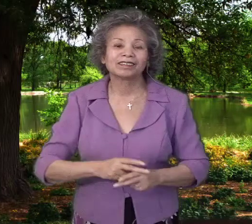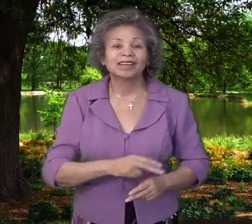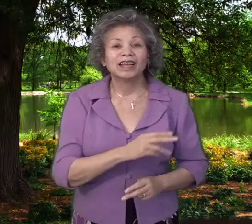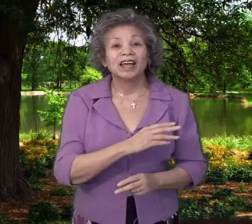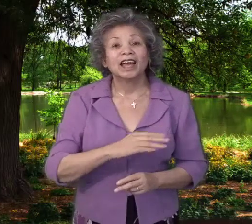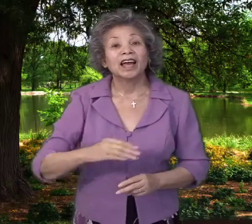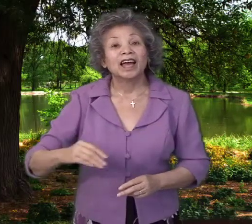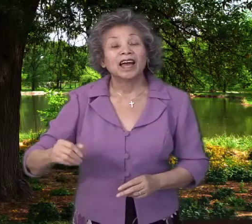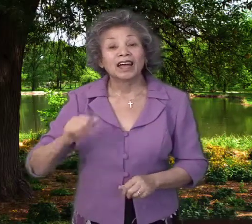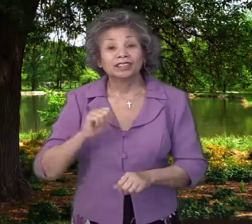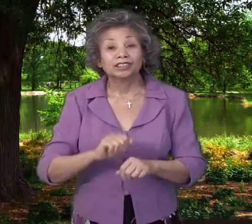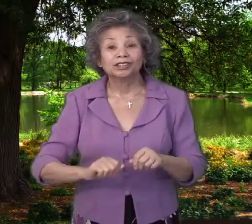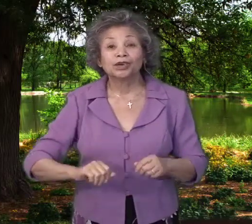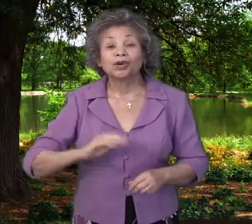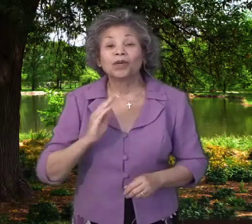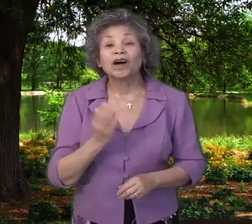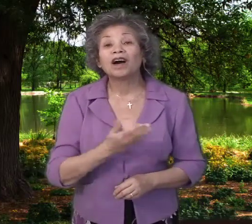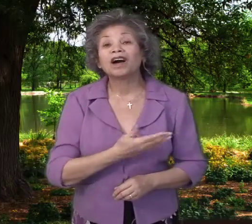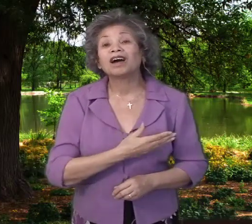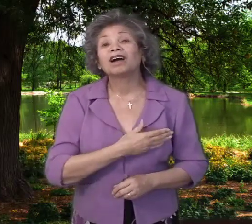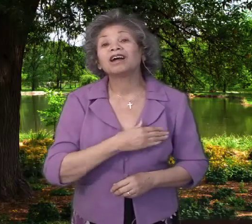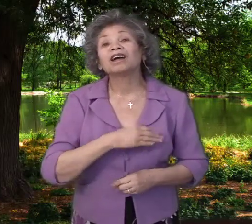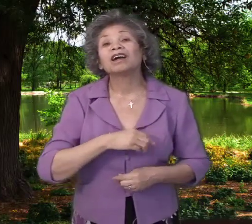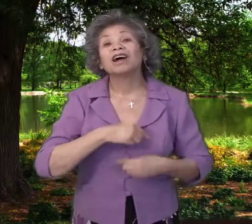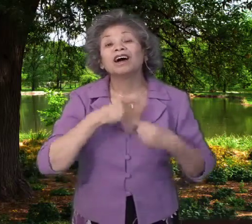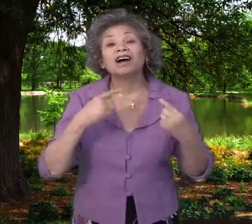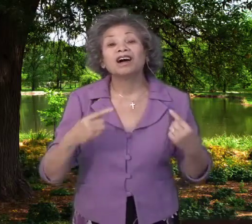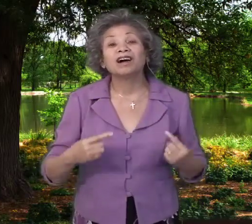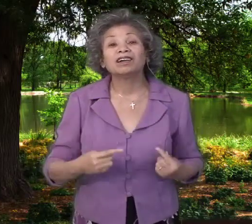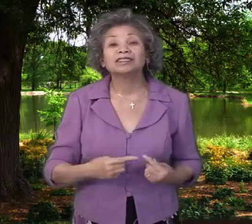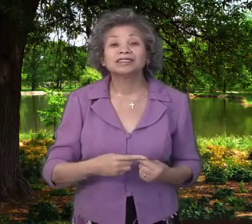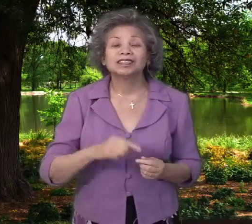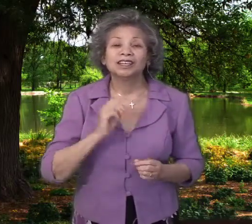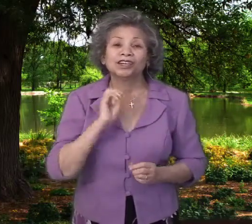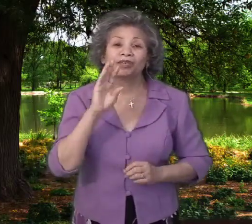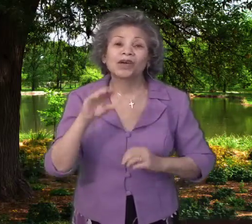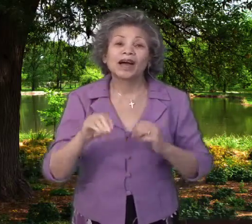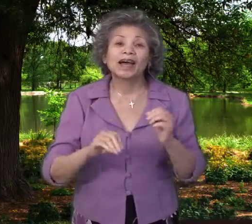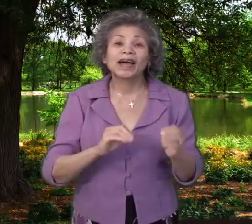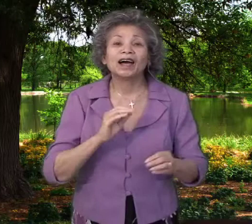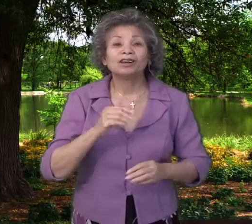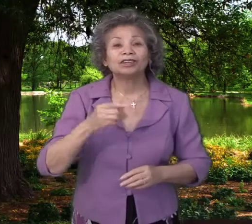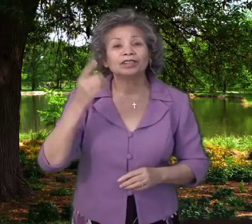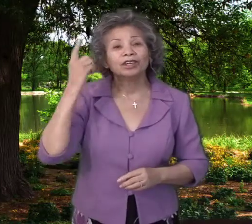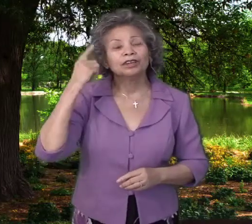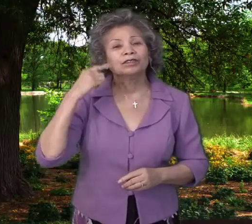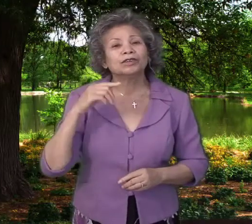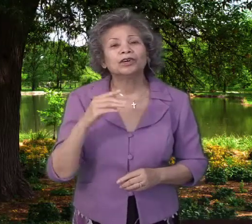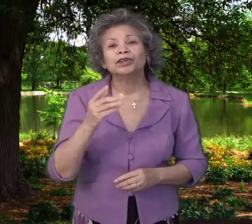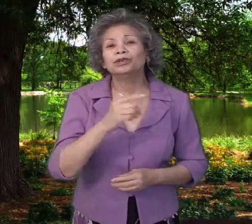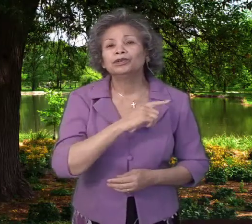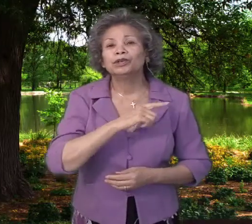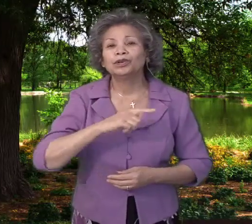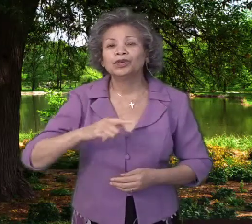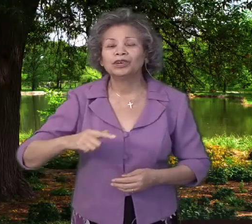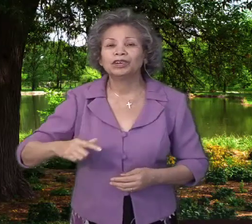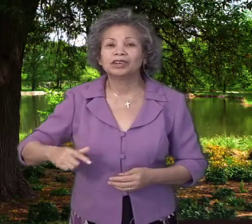and so our hearts cry out for you, Lord.